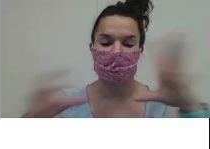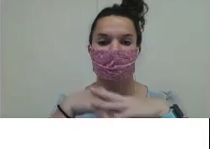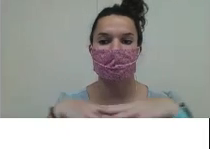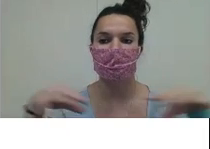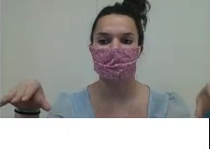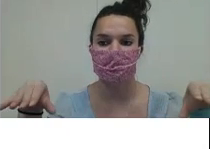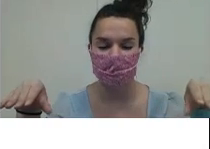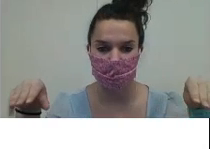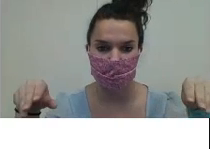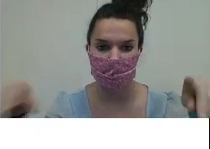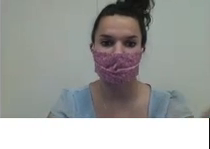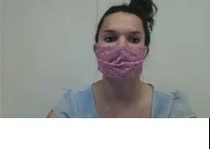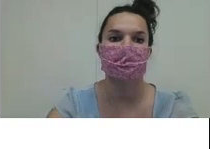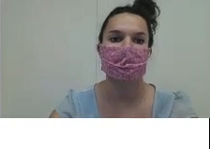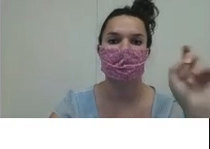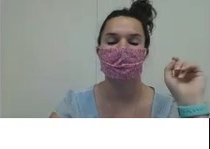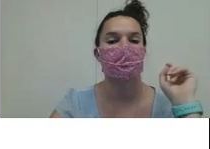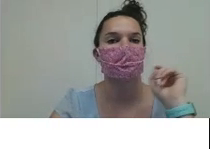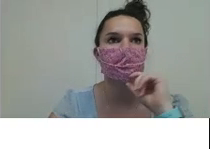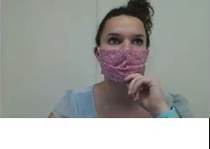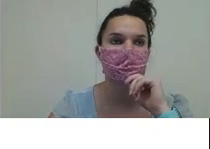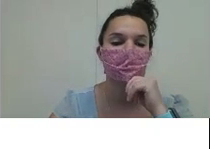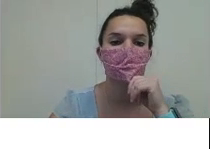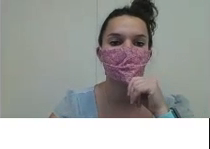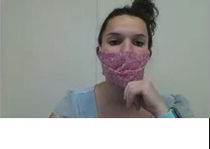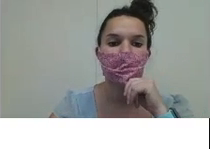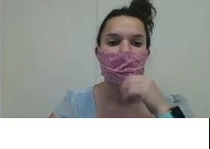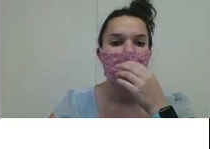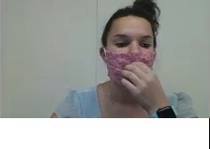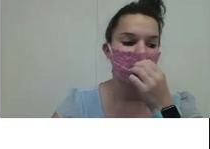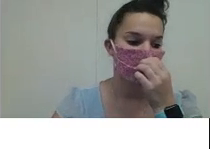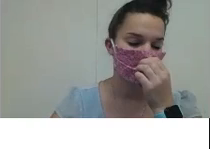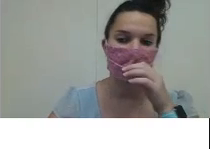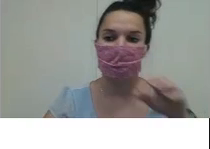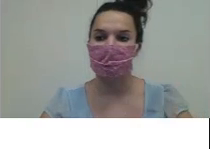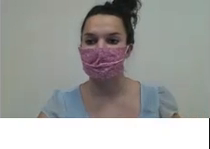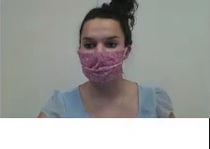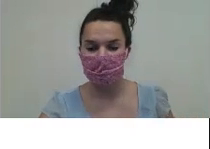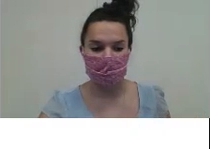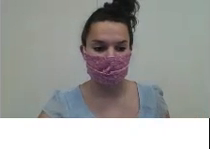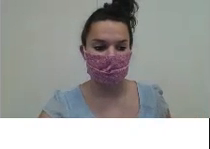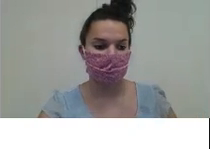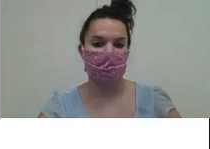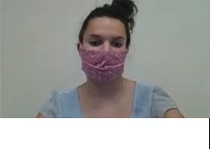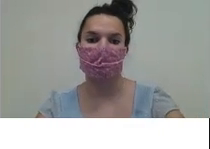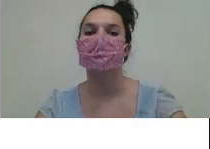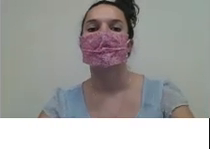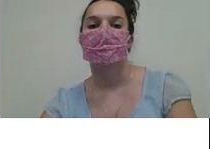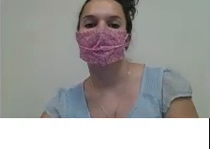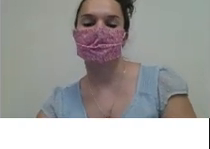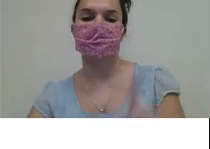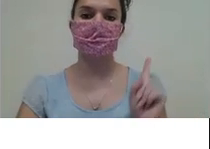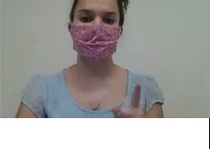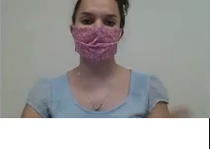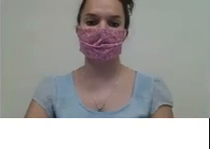So you should have five objects in front of you and your five frame, which has zero on it. So here we go. We're going to sing it. Okay.